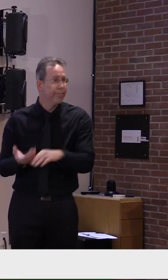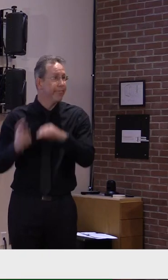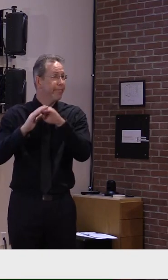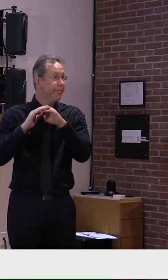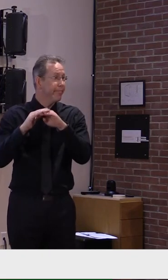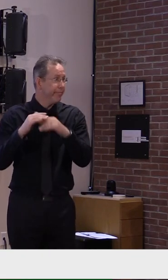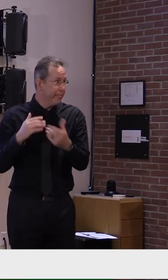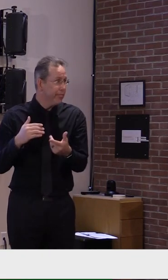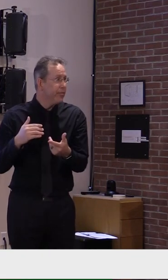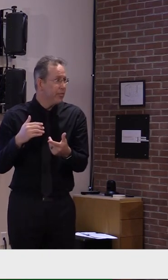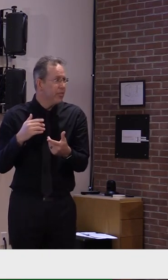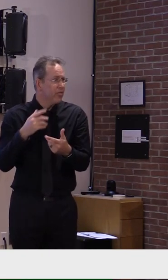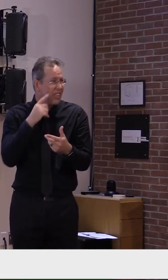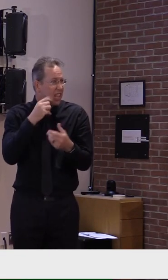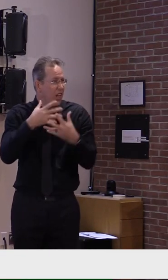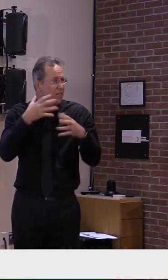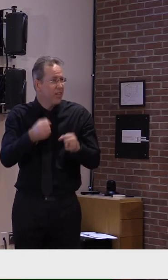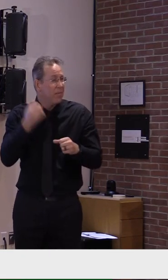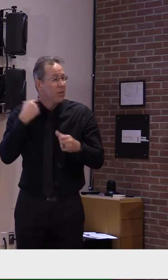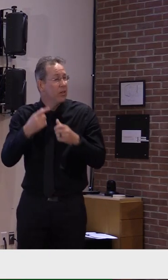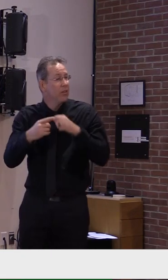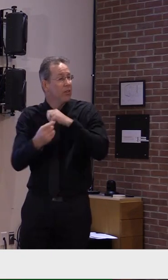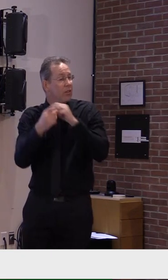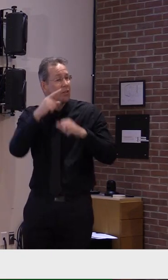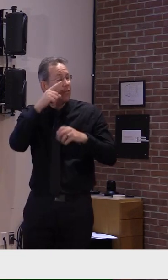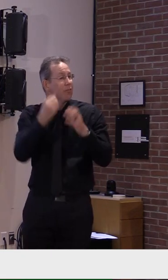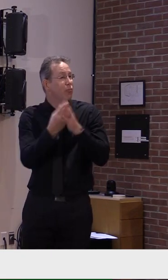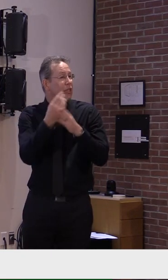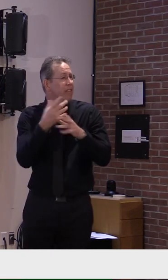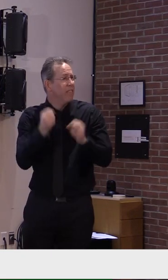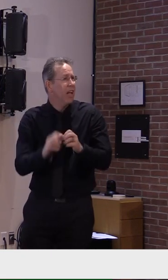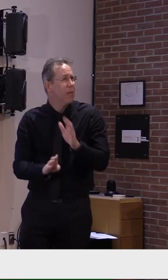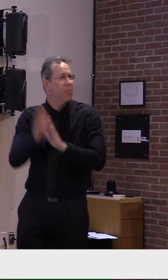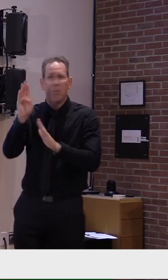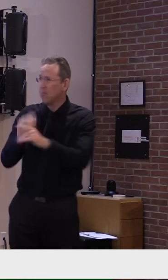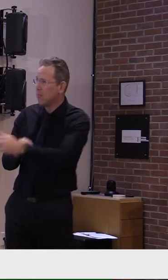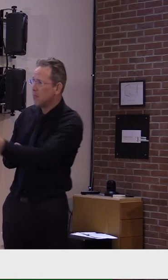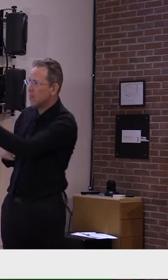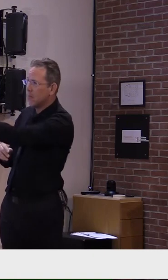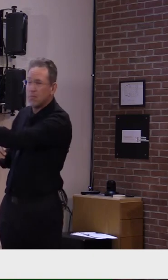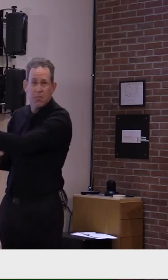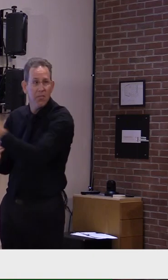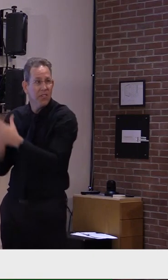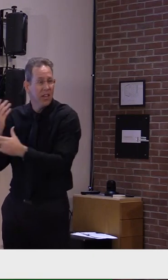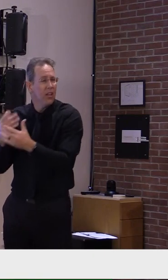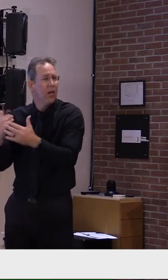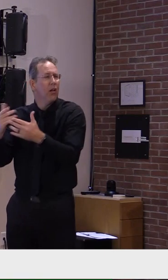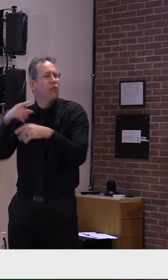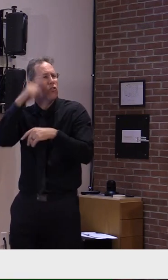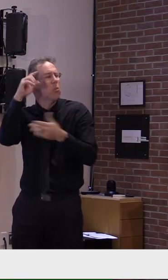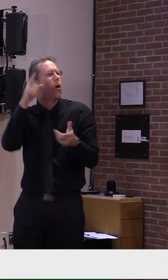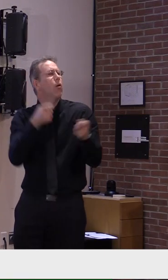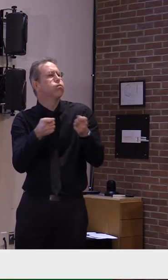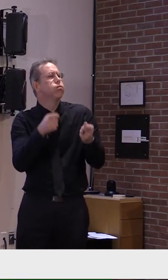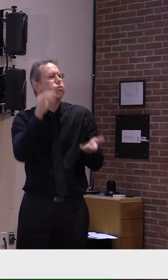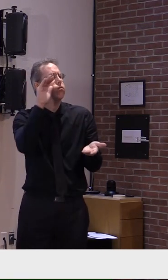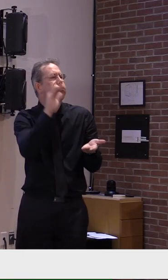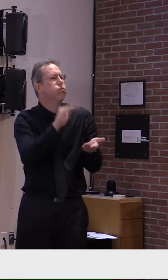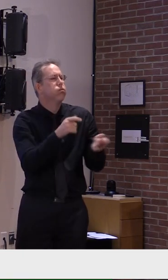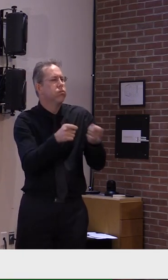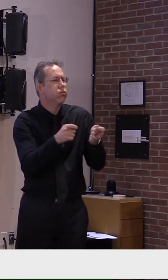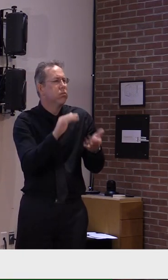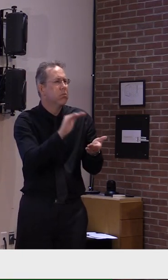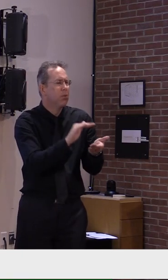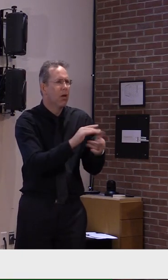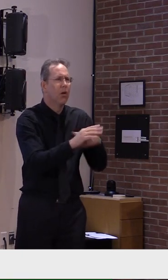,000 this week. We're approaching that peak in the region back in the spring, and again, I just want to point out how more quickly the